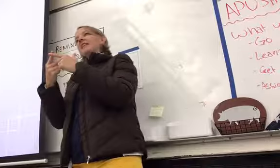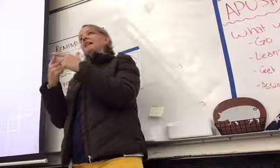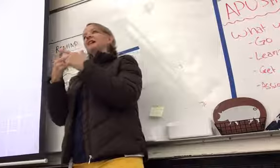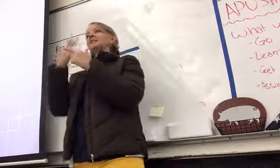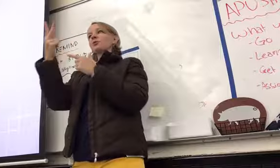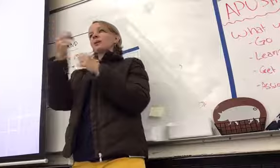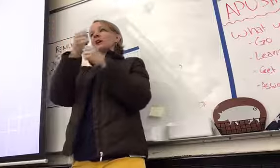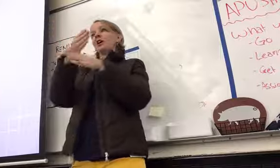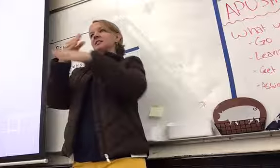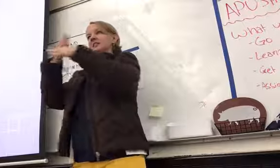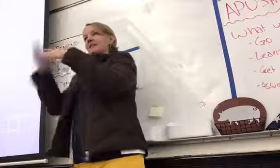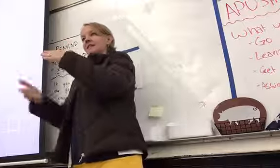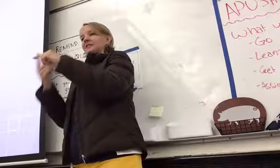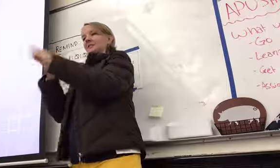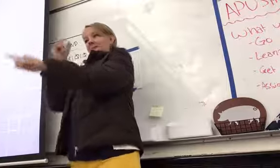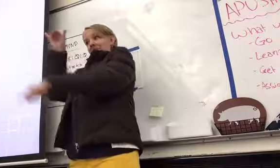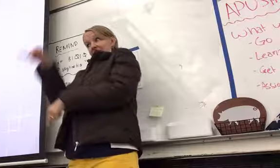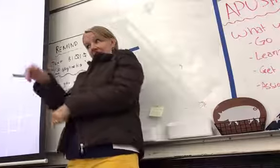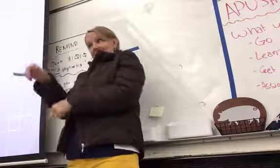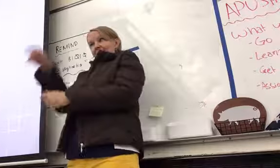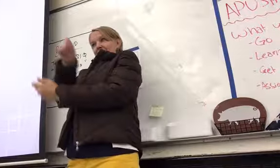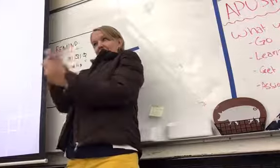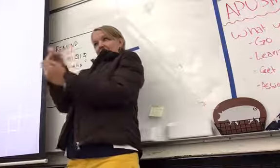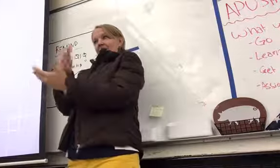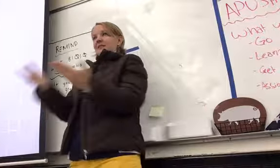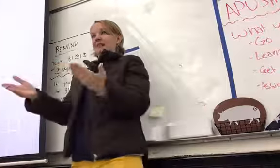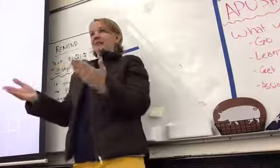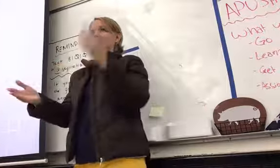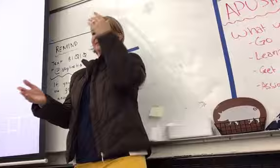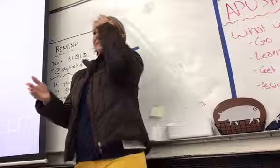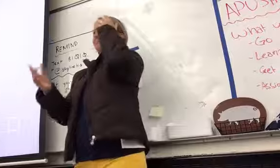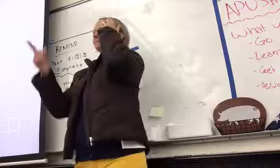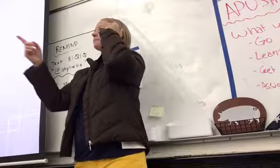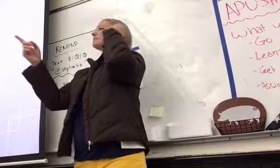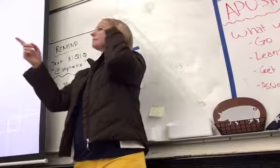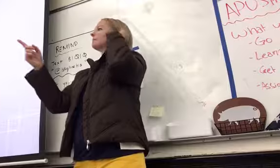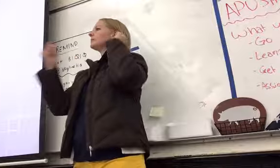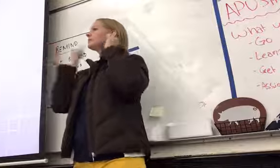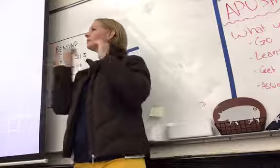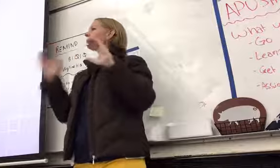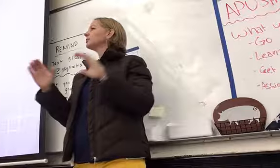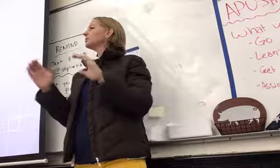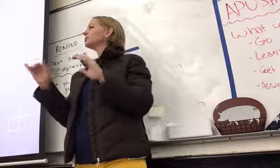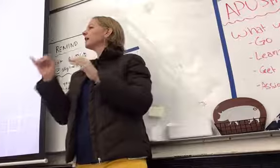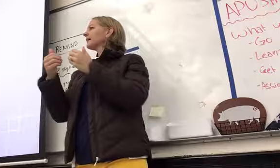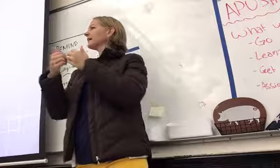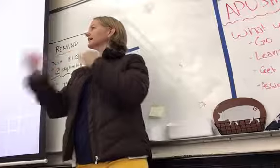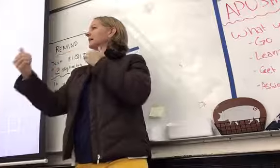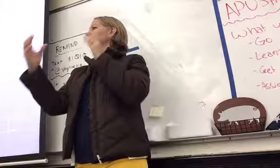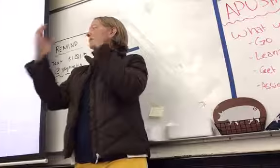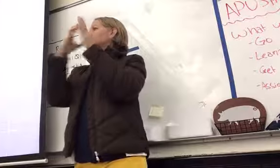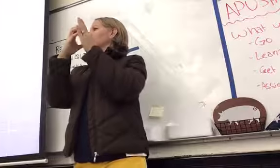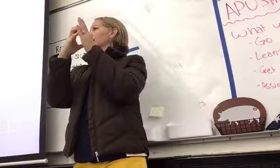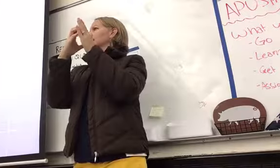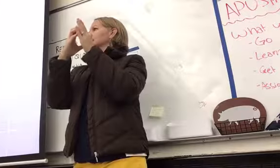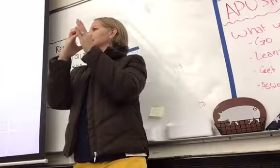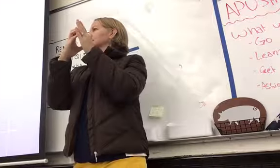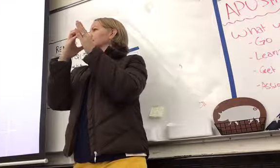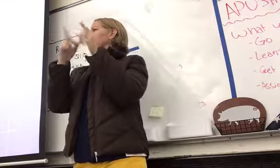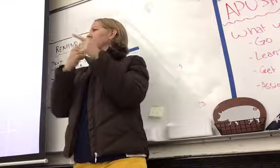some sort of a source of political contention. Yes? So if you do the, like, separate paragraphs, is it just one paragraph? One or